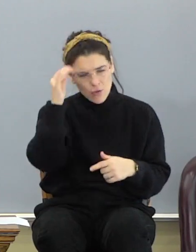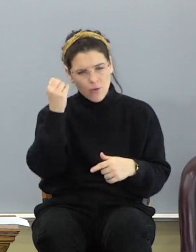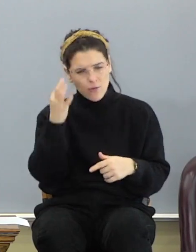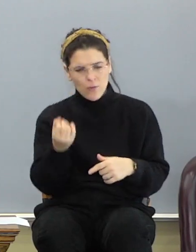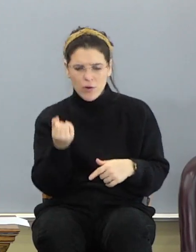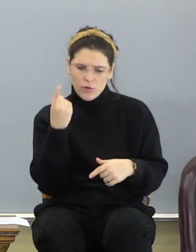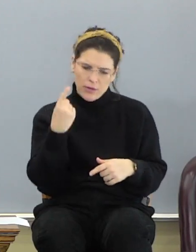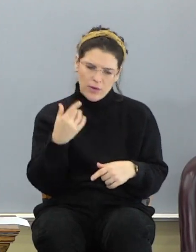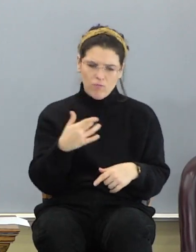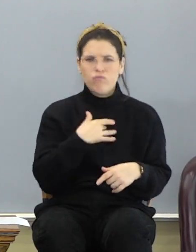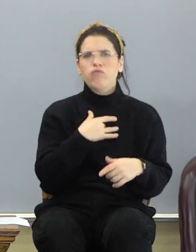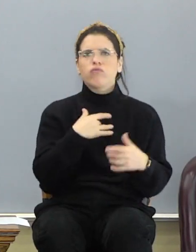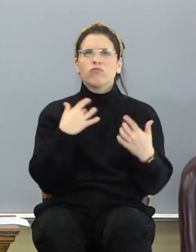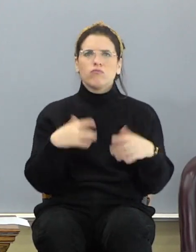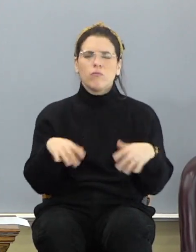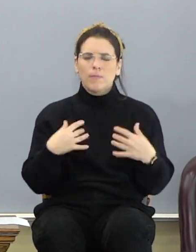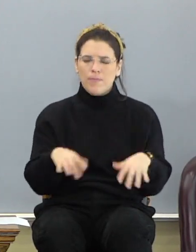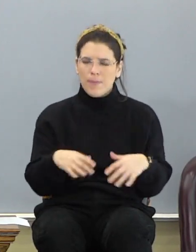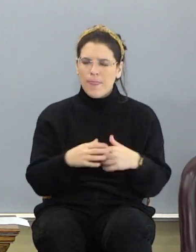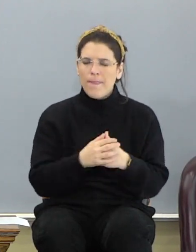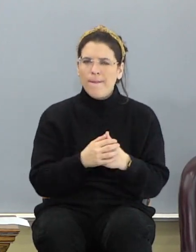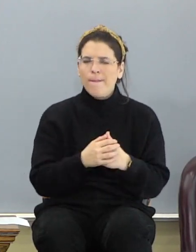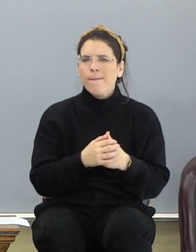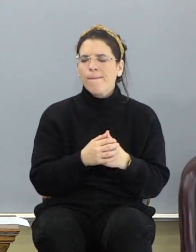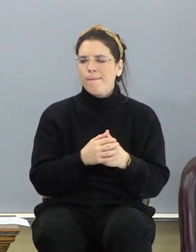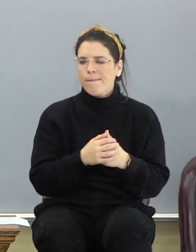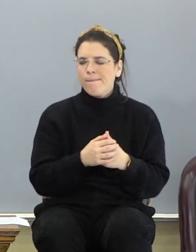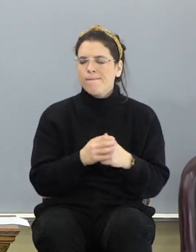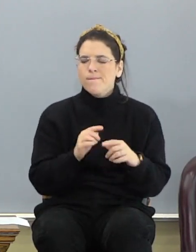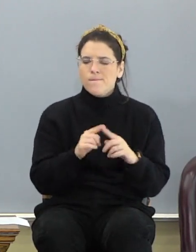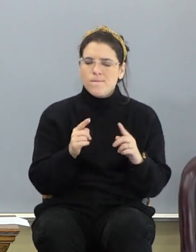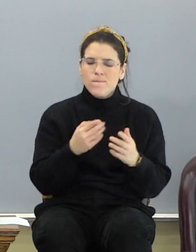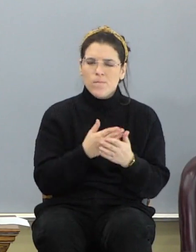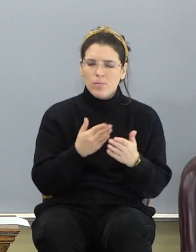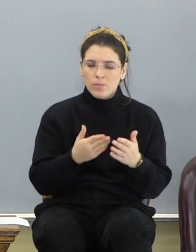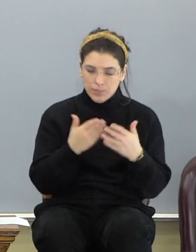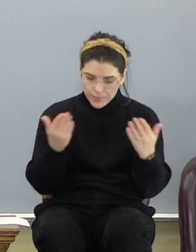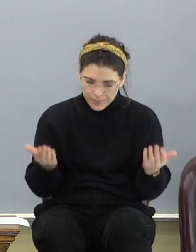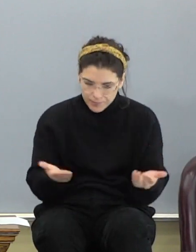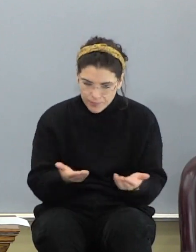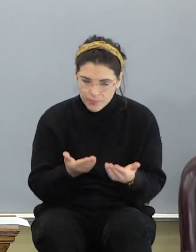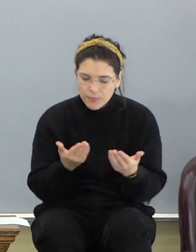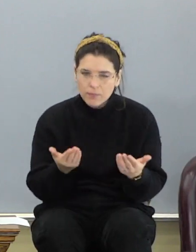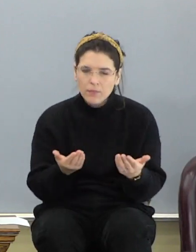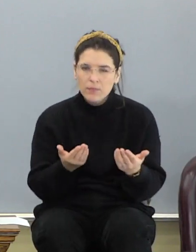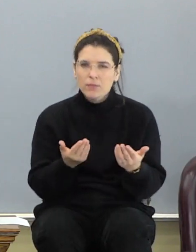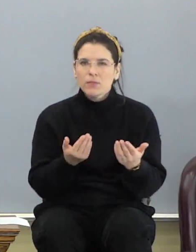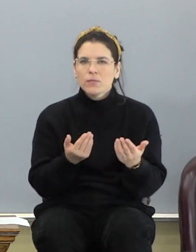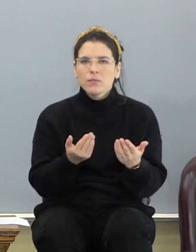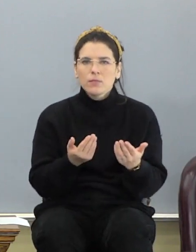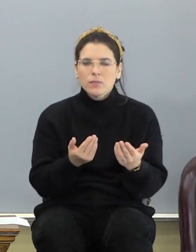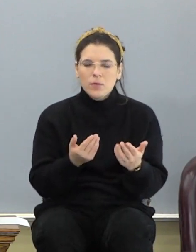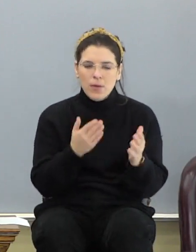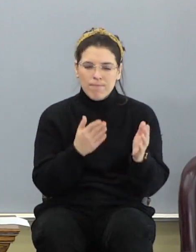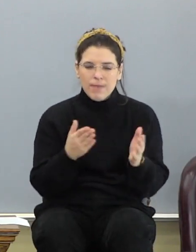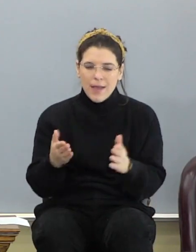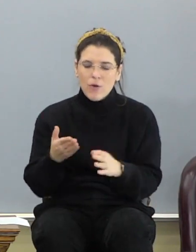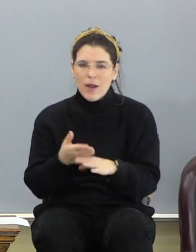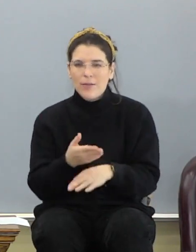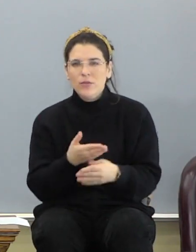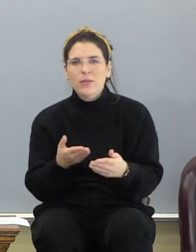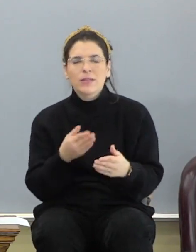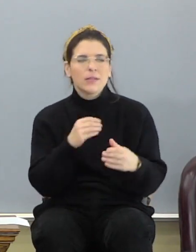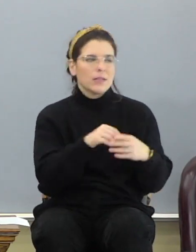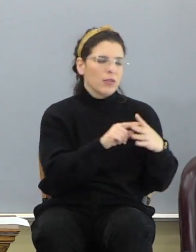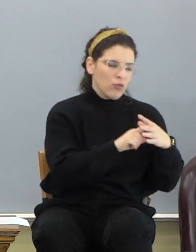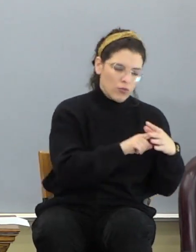but the things that are here are patterned after the things